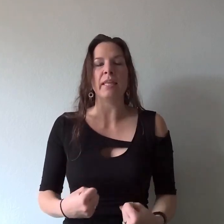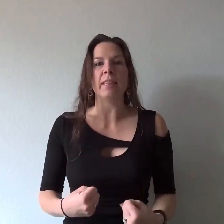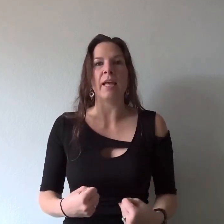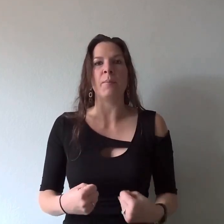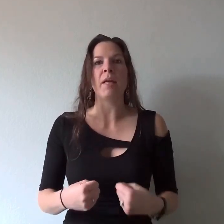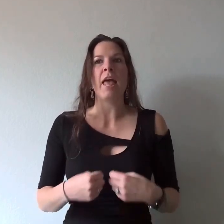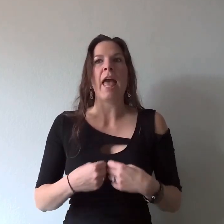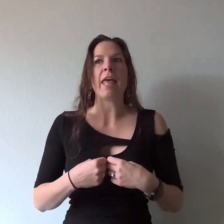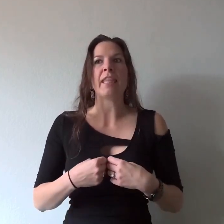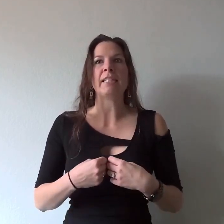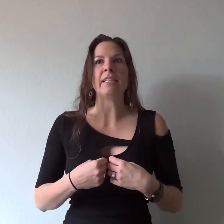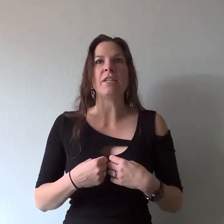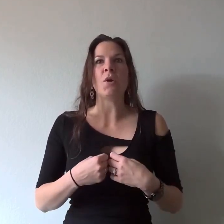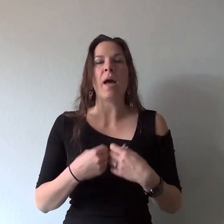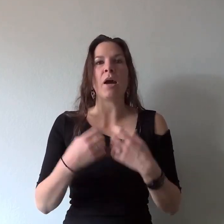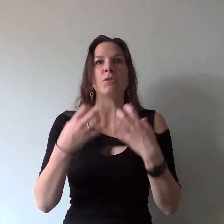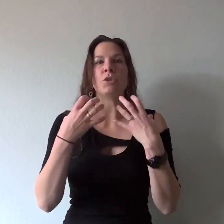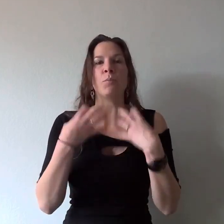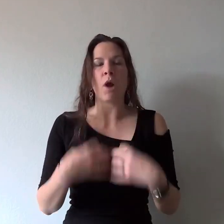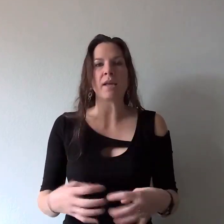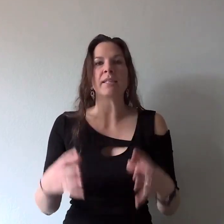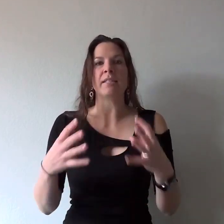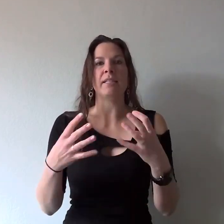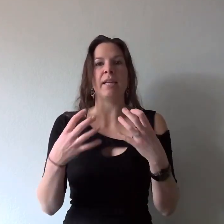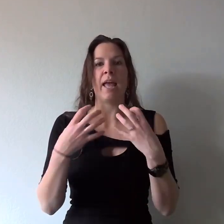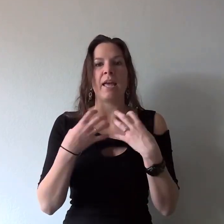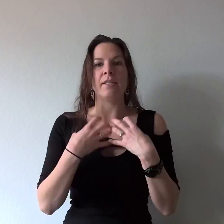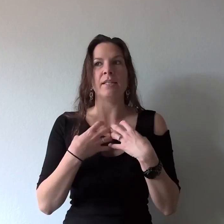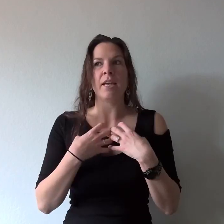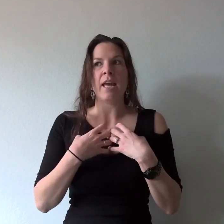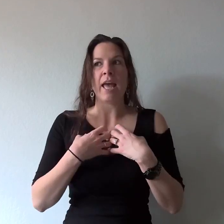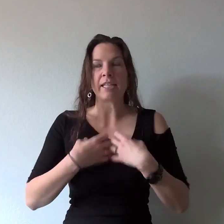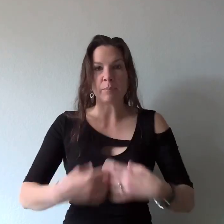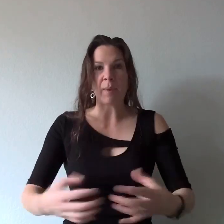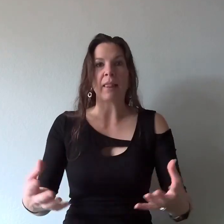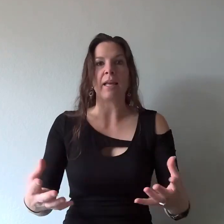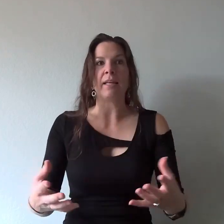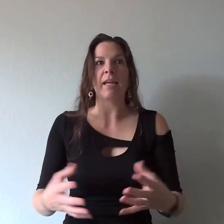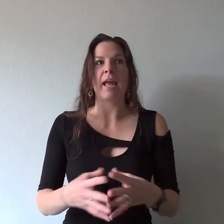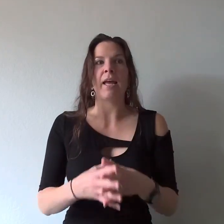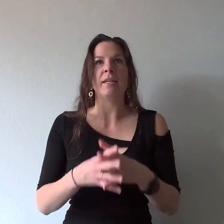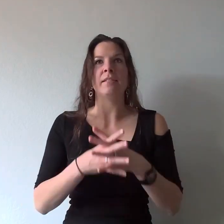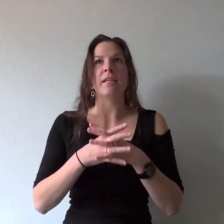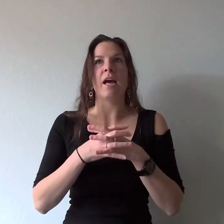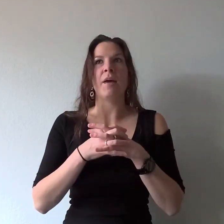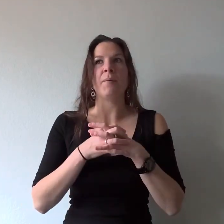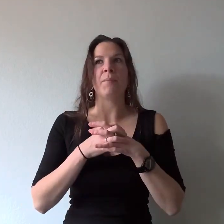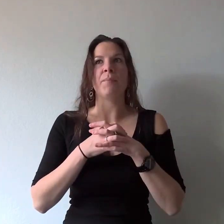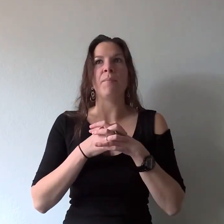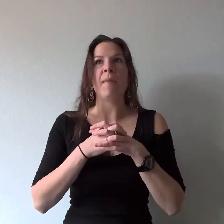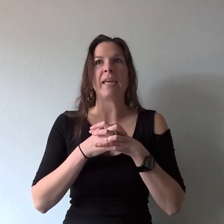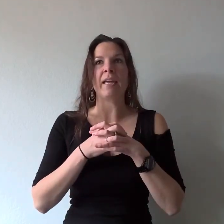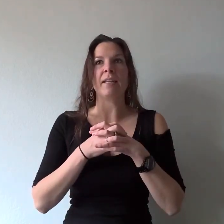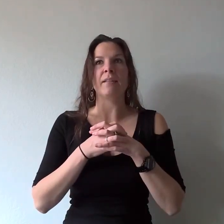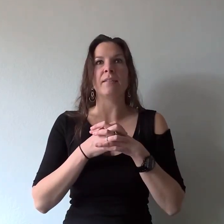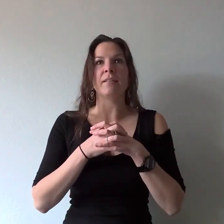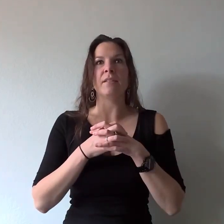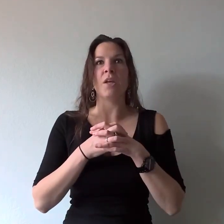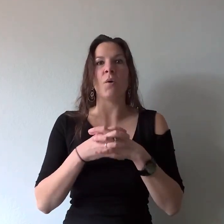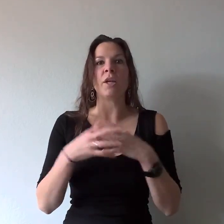them and they didn't know how to process it and expel it and make it you know a